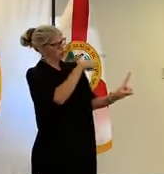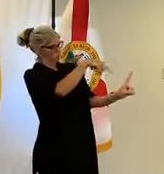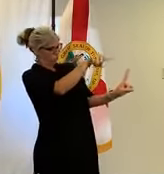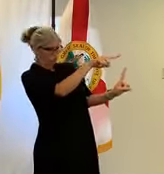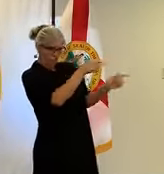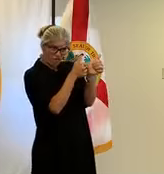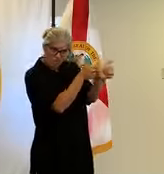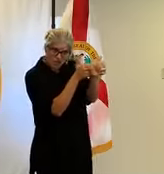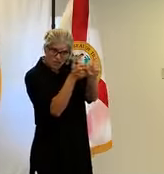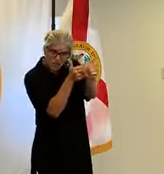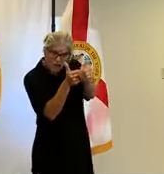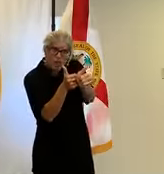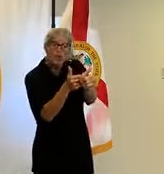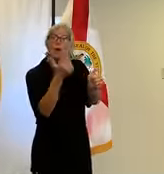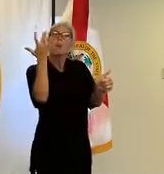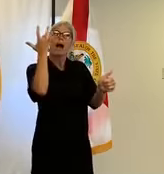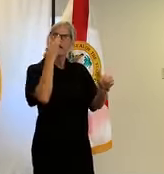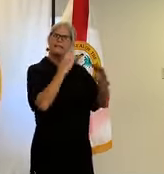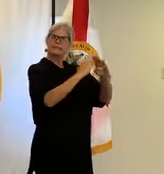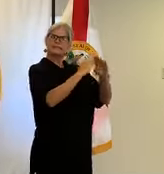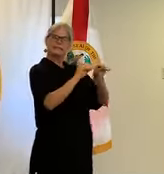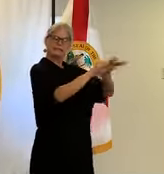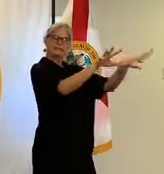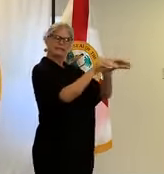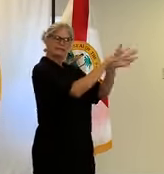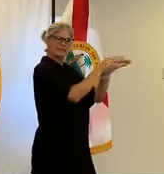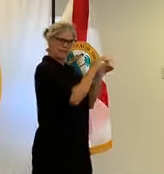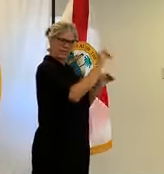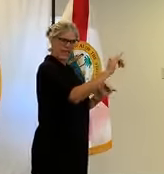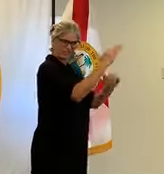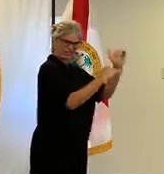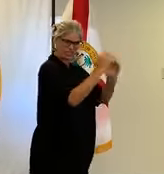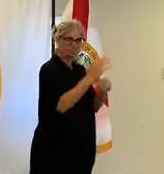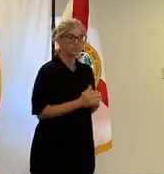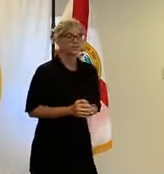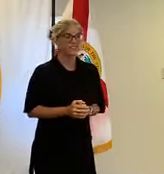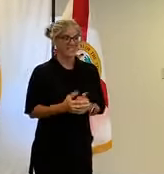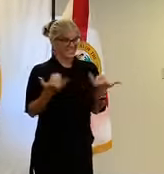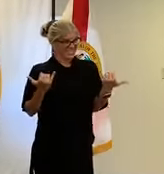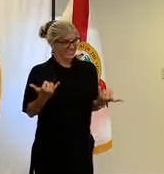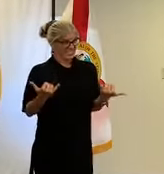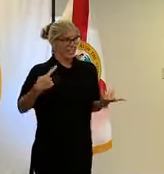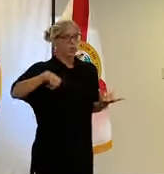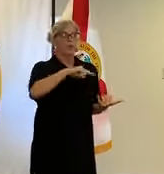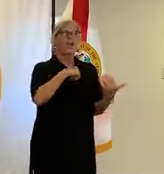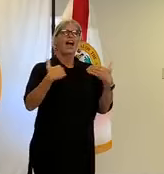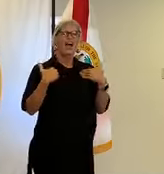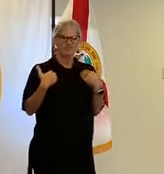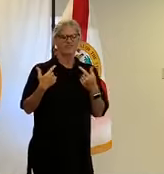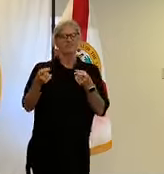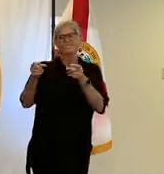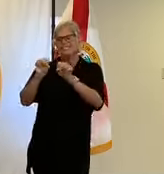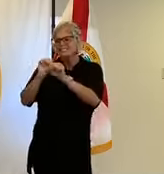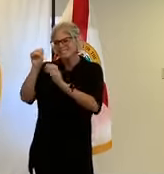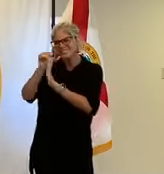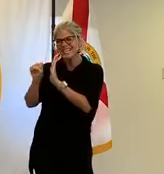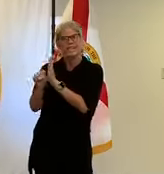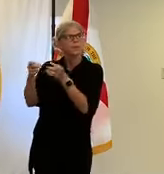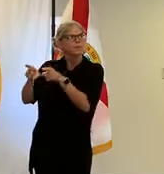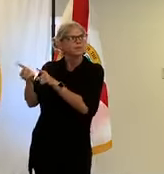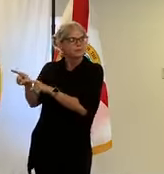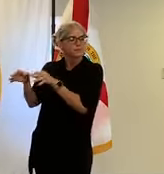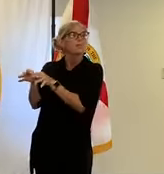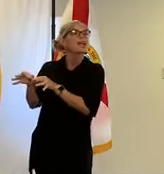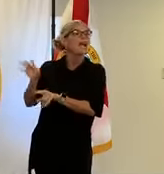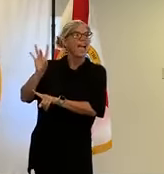within the facilities. We also still currently have the state incident management team. That's an eight person team that's assigned to the Clay County Emergency